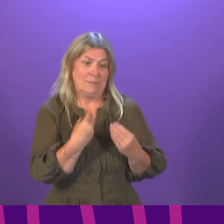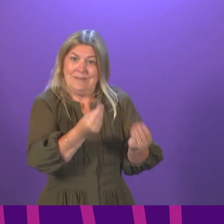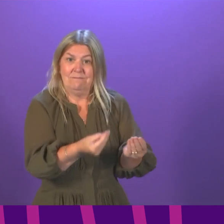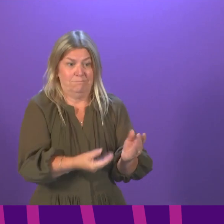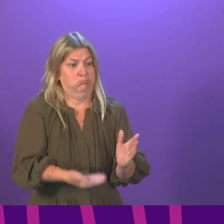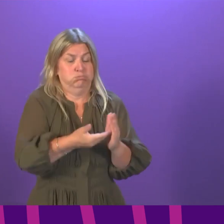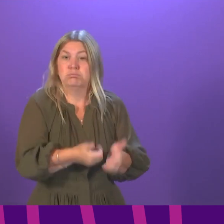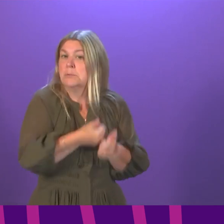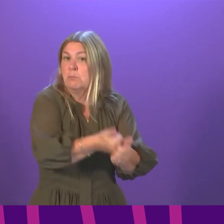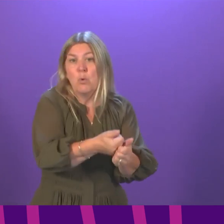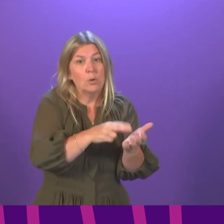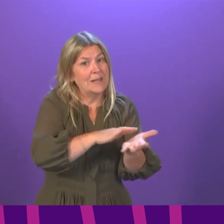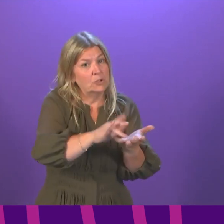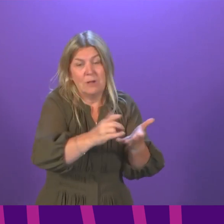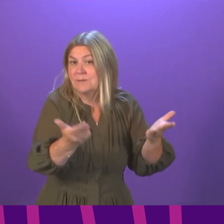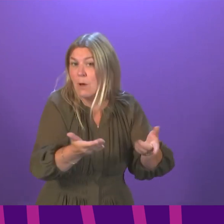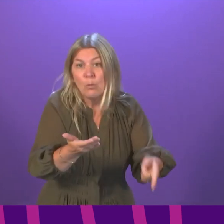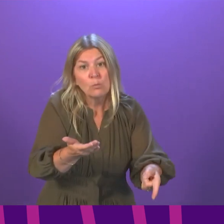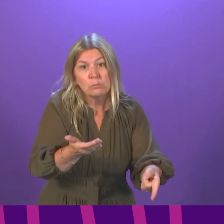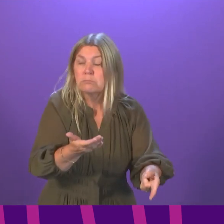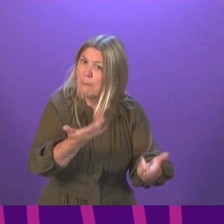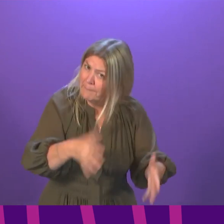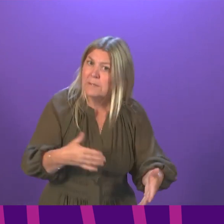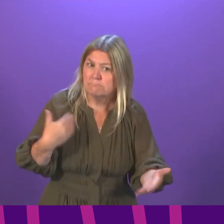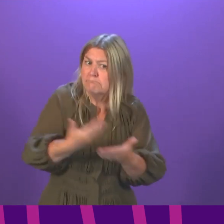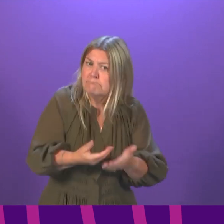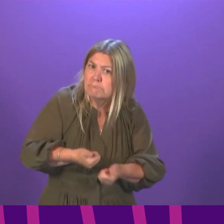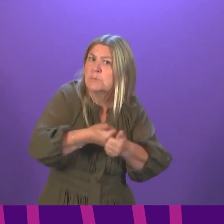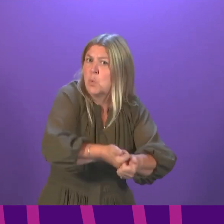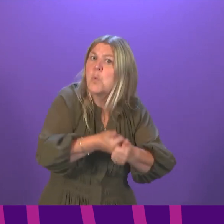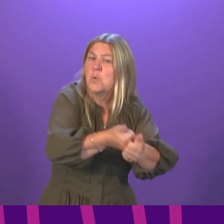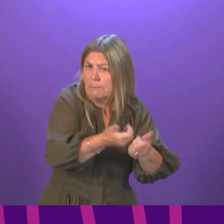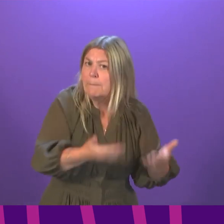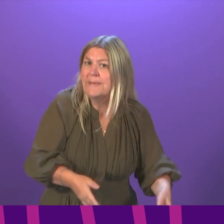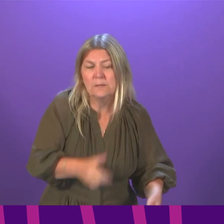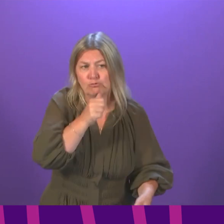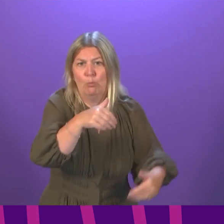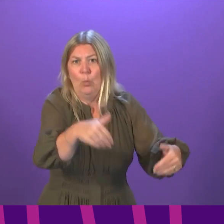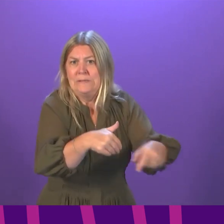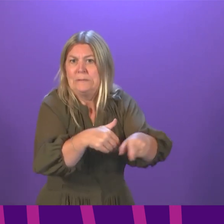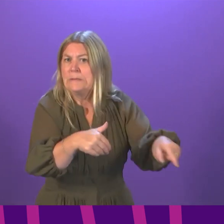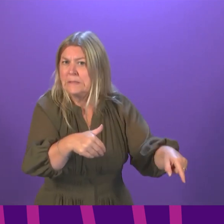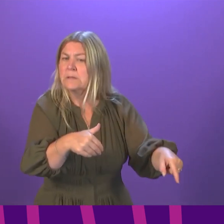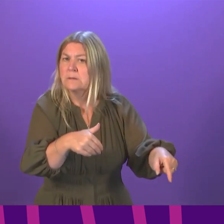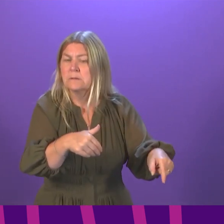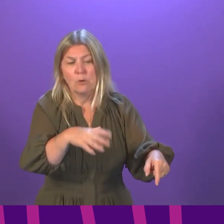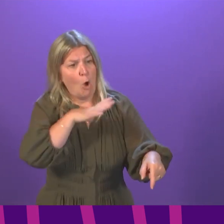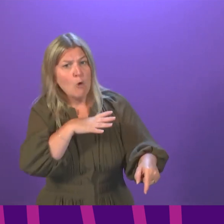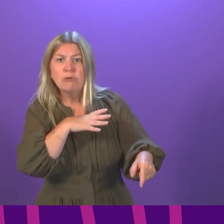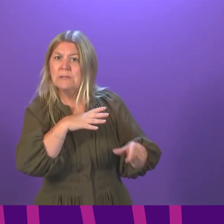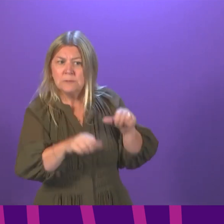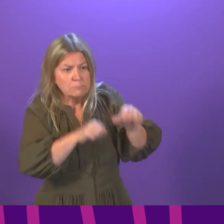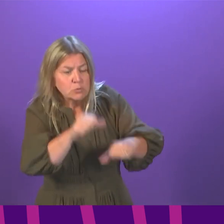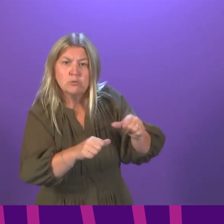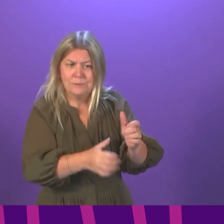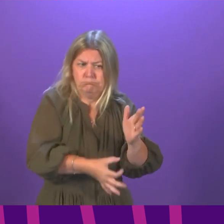the NHS now. The NHS is not simply doing nothing, waiting for this plan. The NHS is already in a process